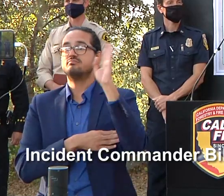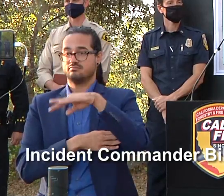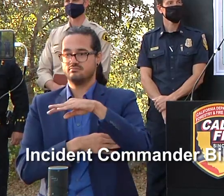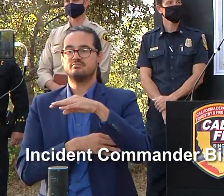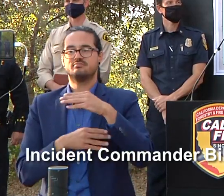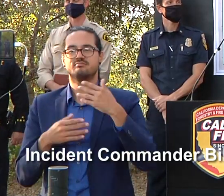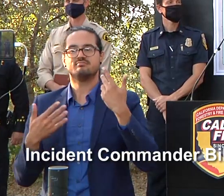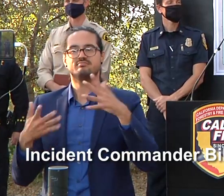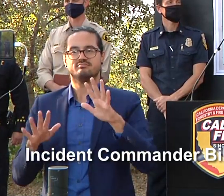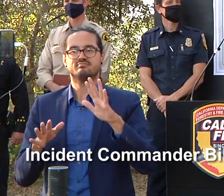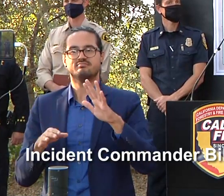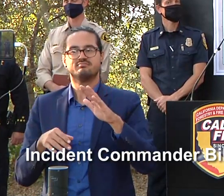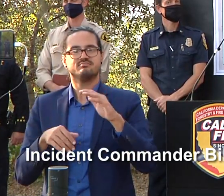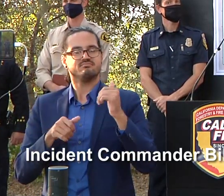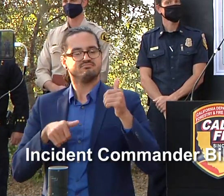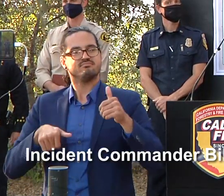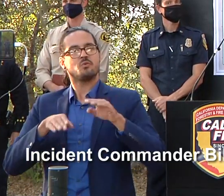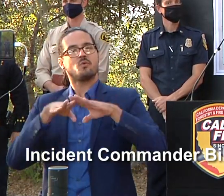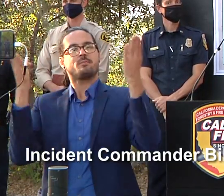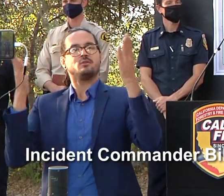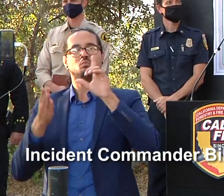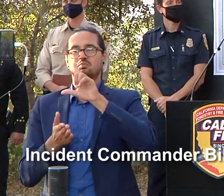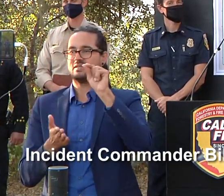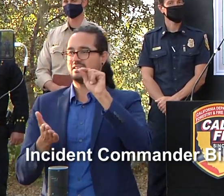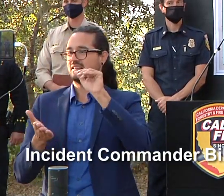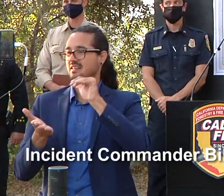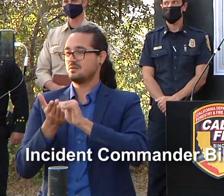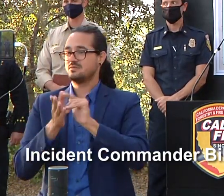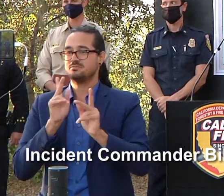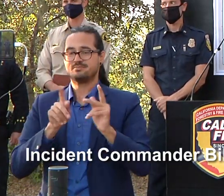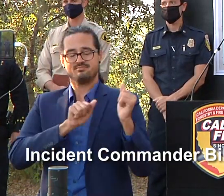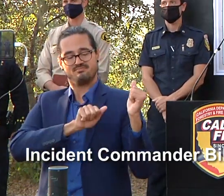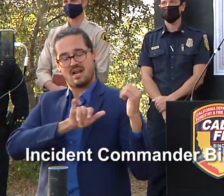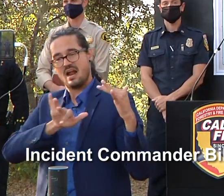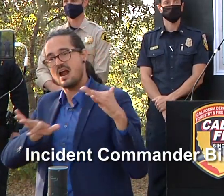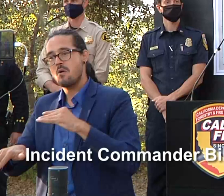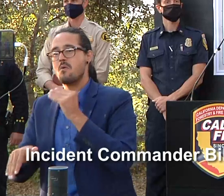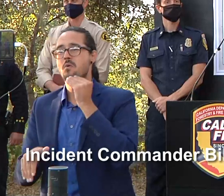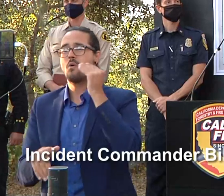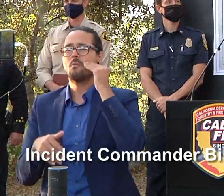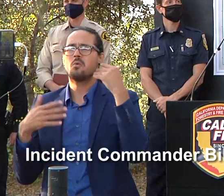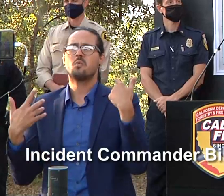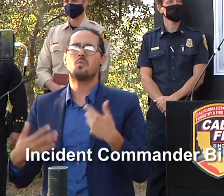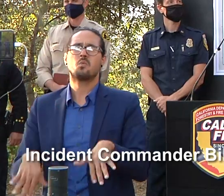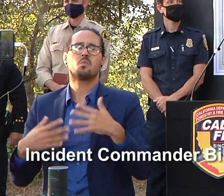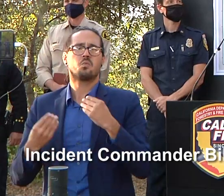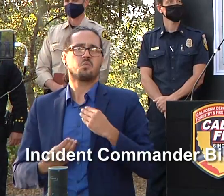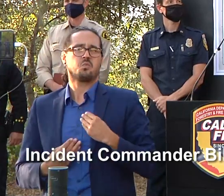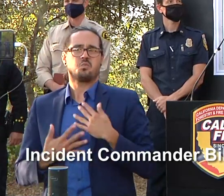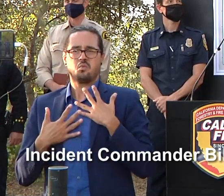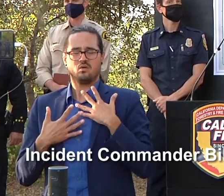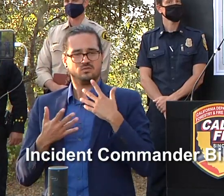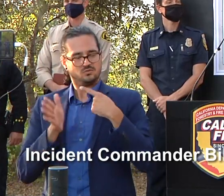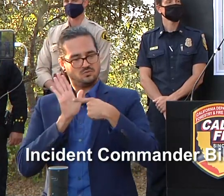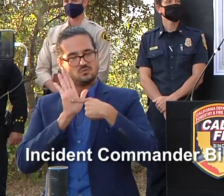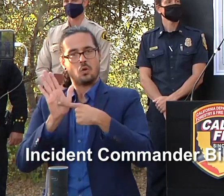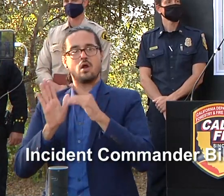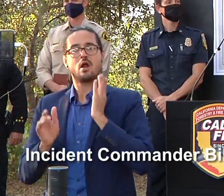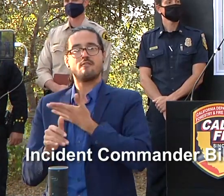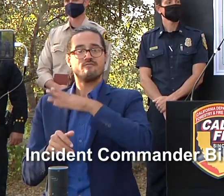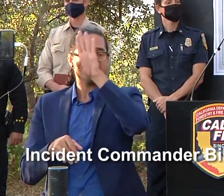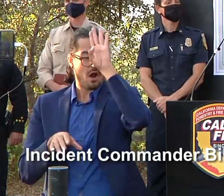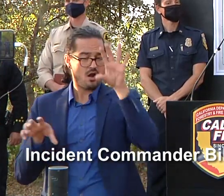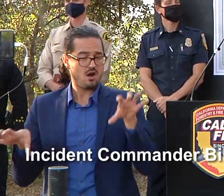uh that says a lot for the work that all the firefighters have done out on the ground we still got a lot of work to do ahead of us